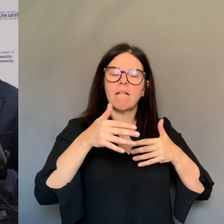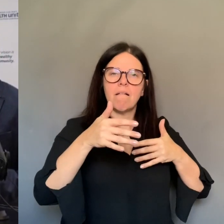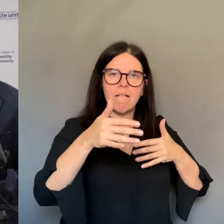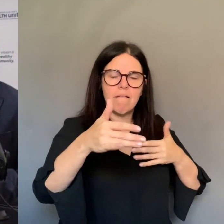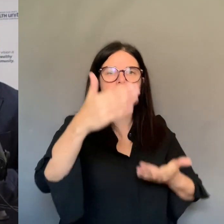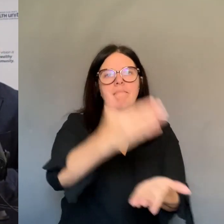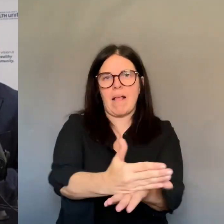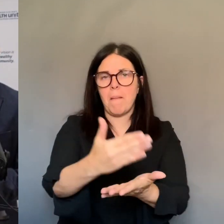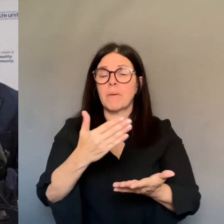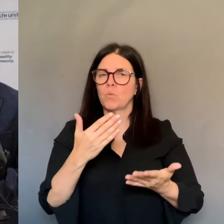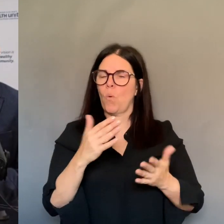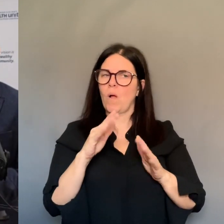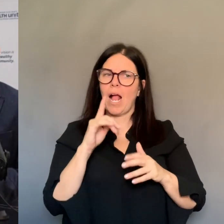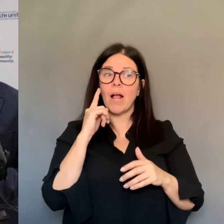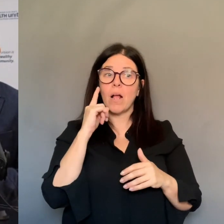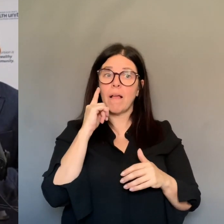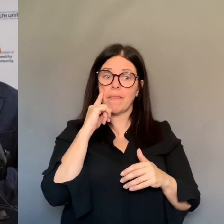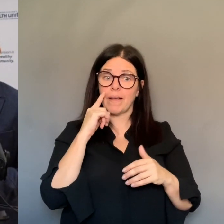what we are seeing in our community.